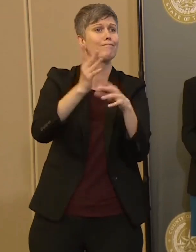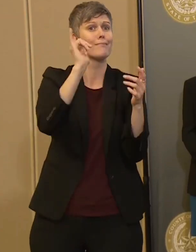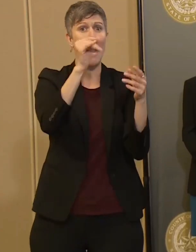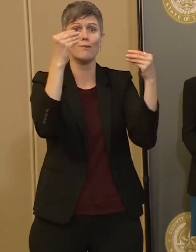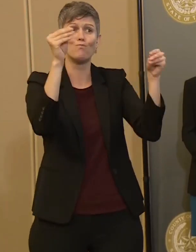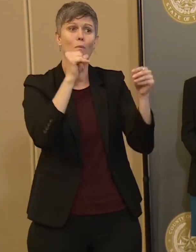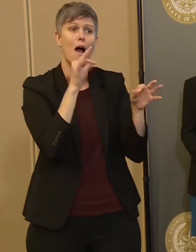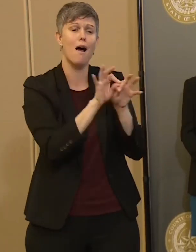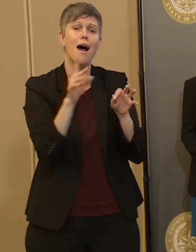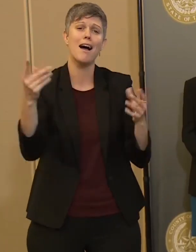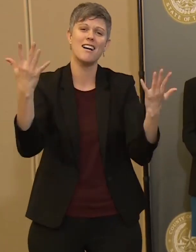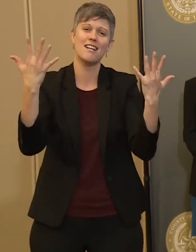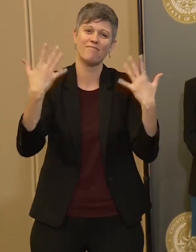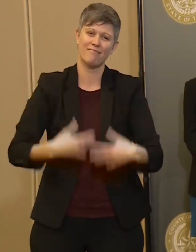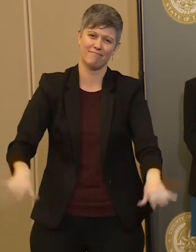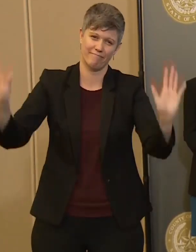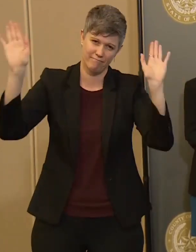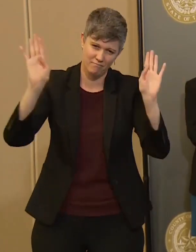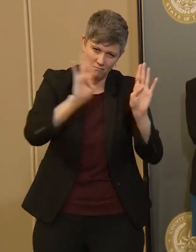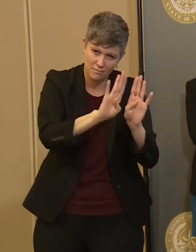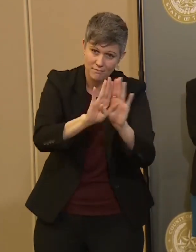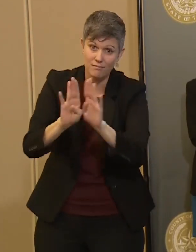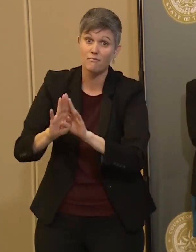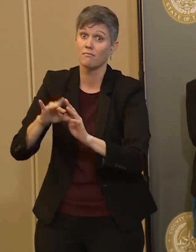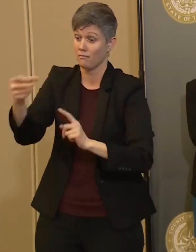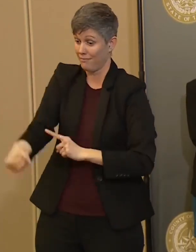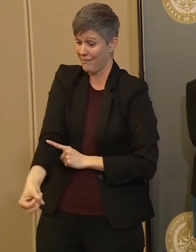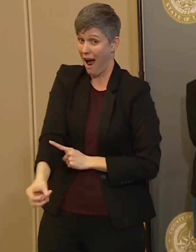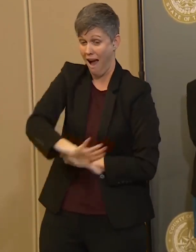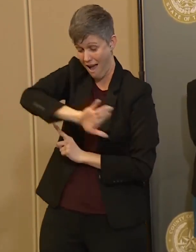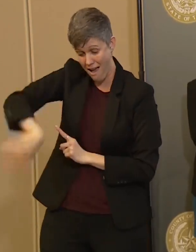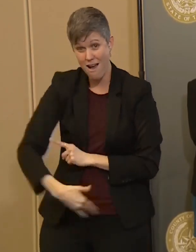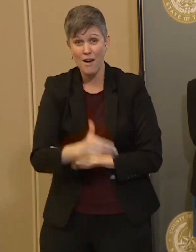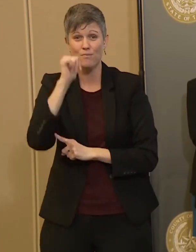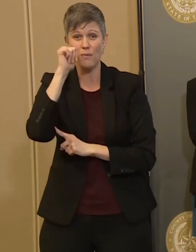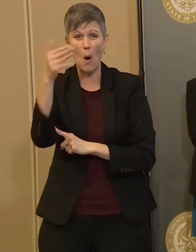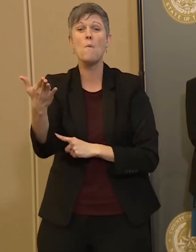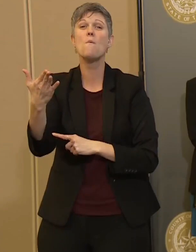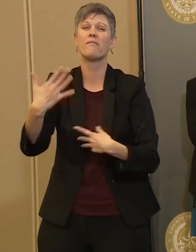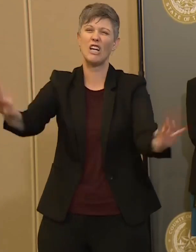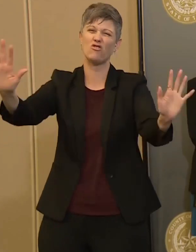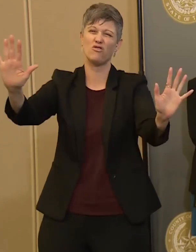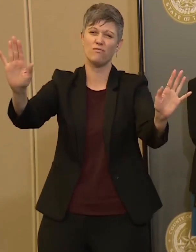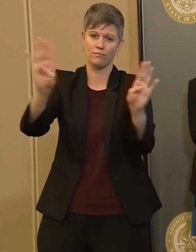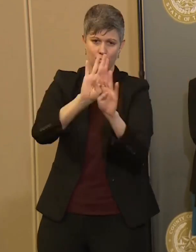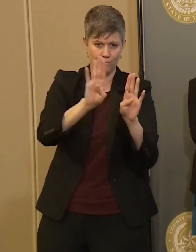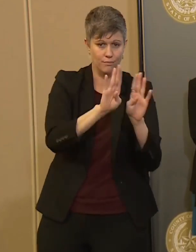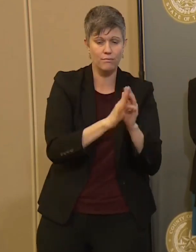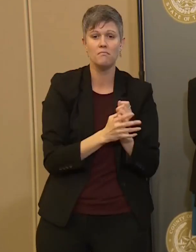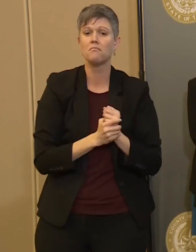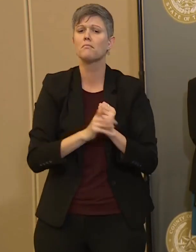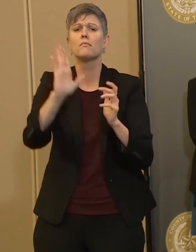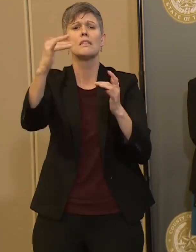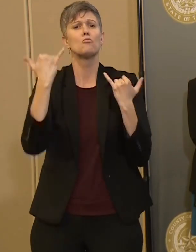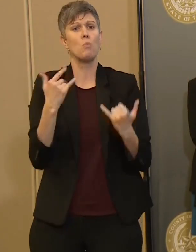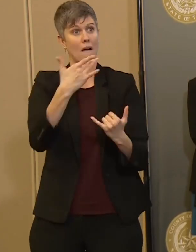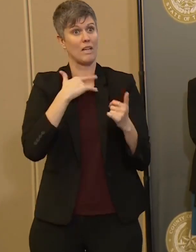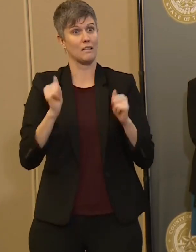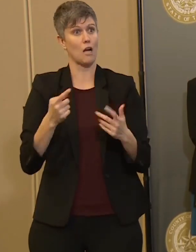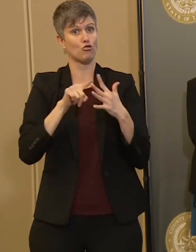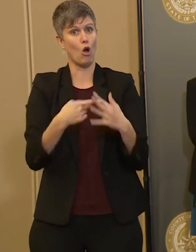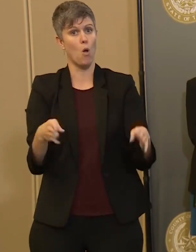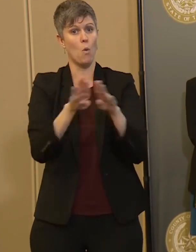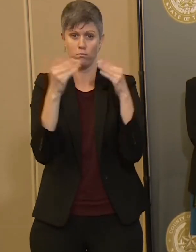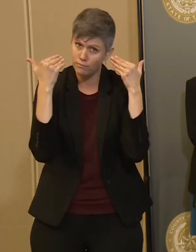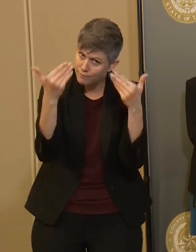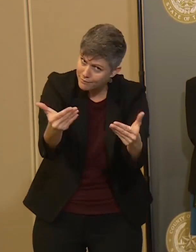businesses. Tomorrow we start this in earnest, although everybody that could start it today, please go ahead and do that. But this is what I want. When you go